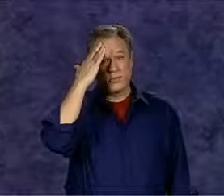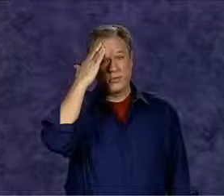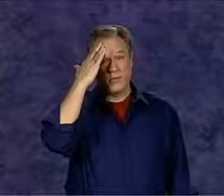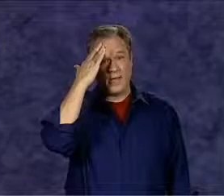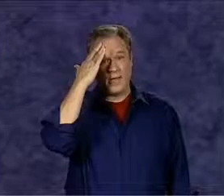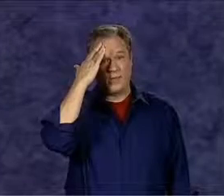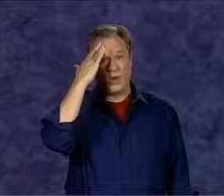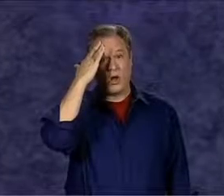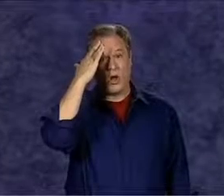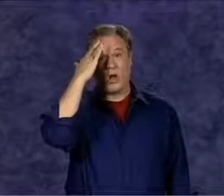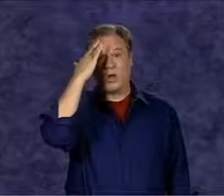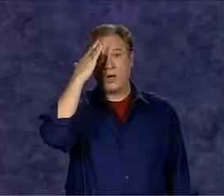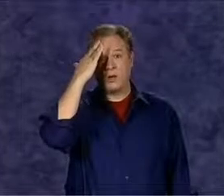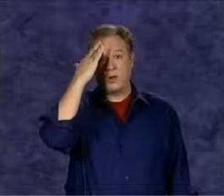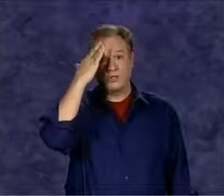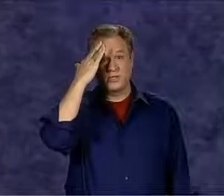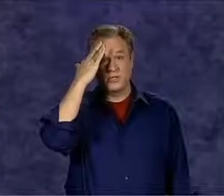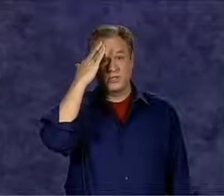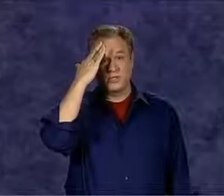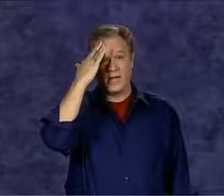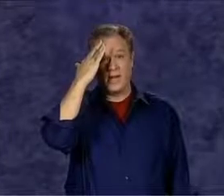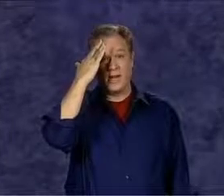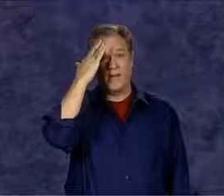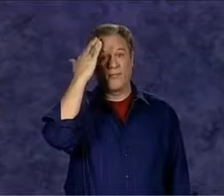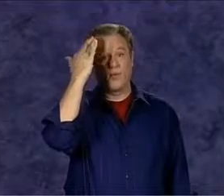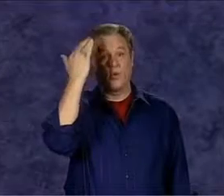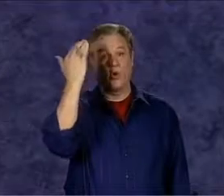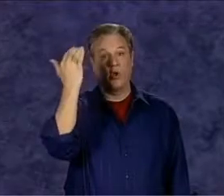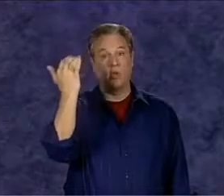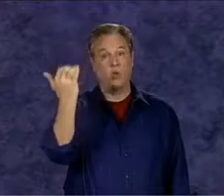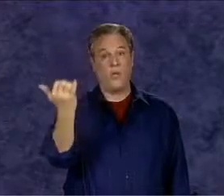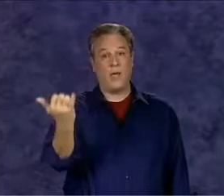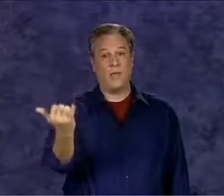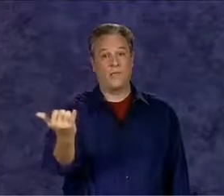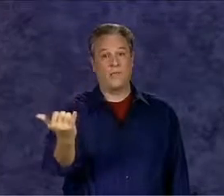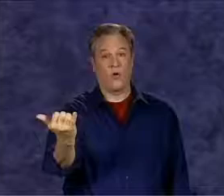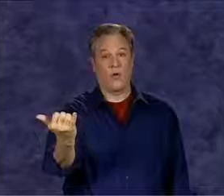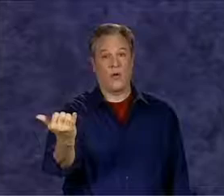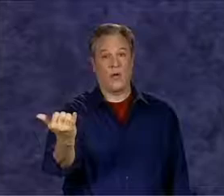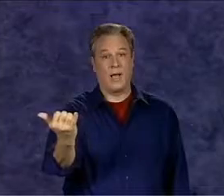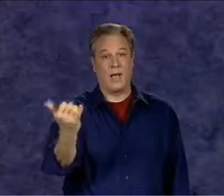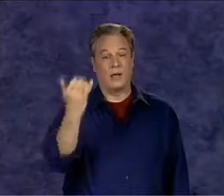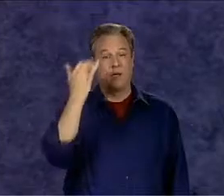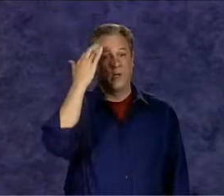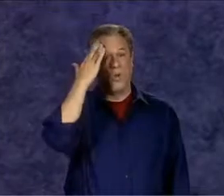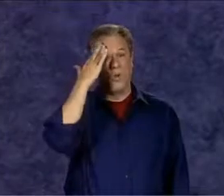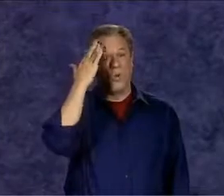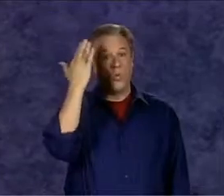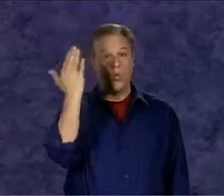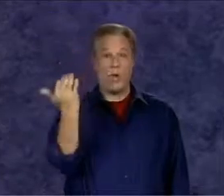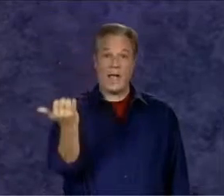to your head where all our questions originate and pull it away to form a why why